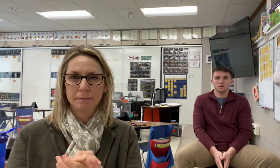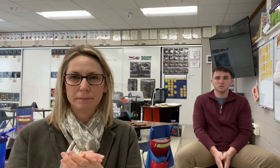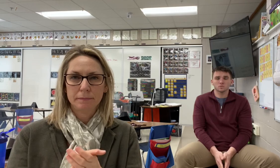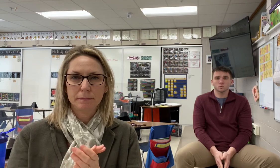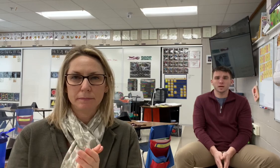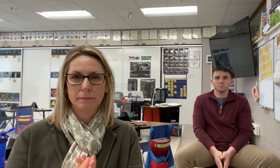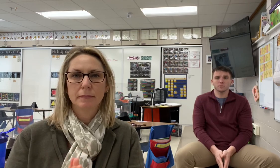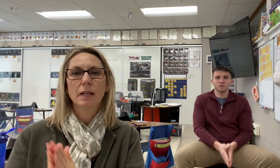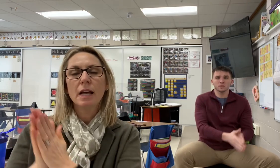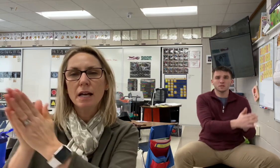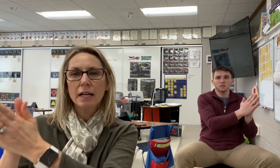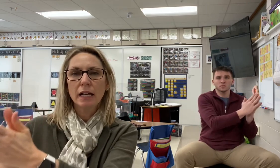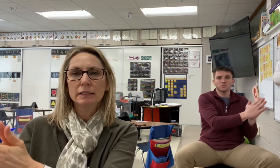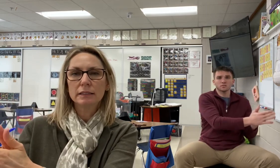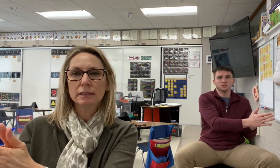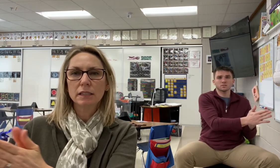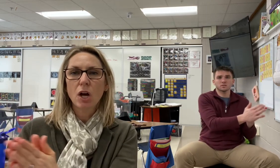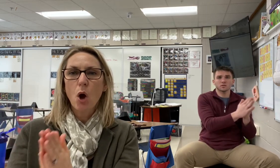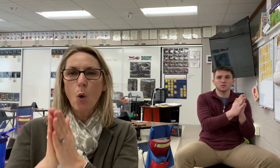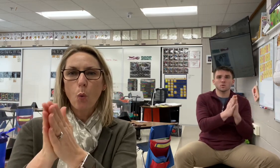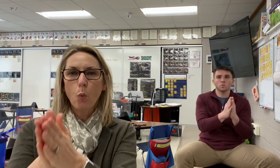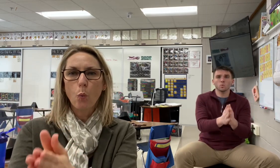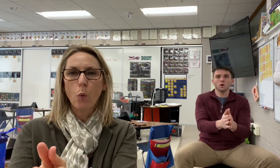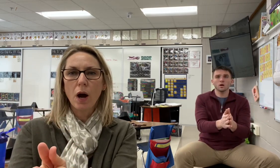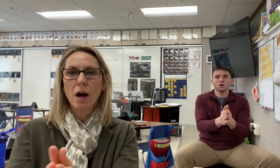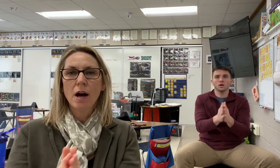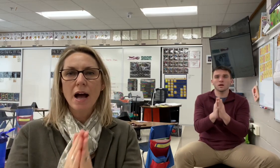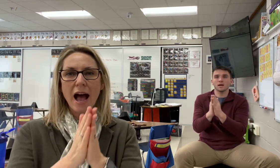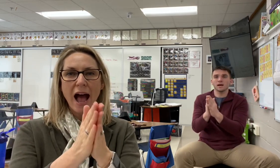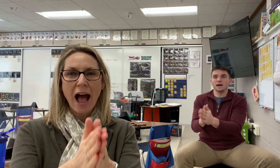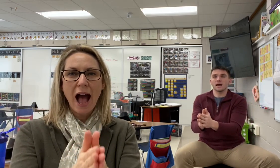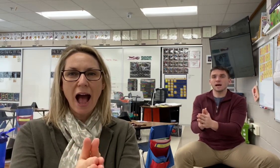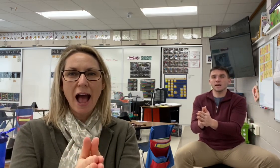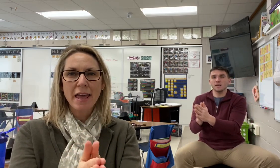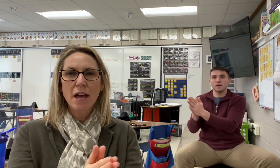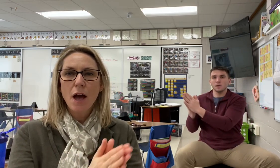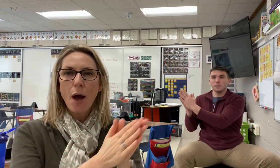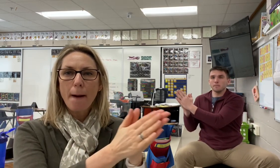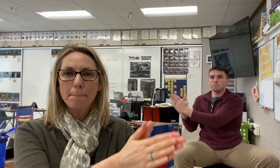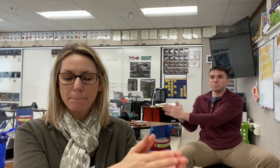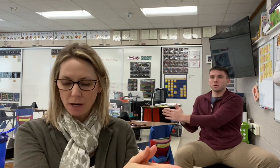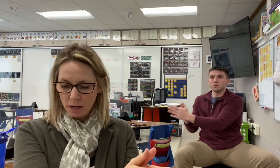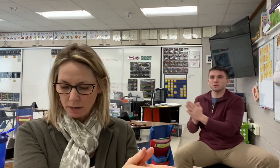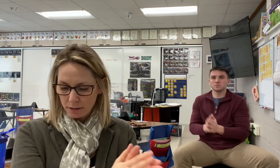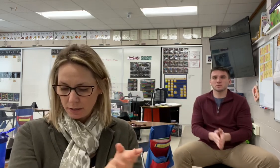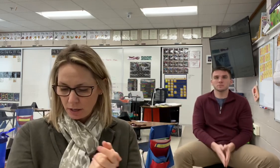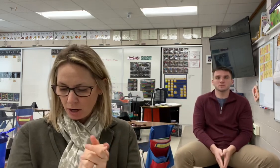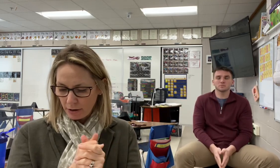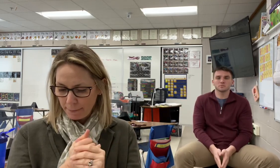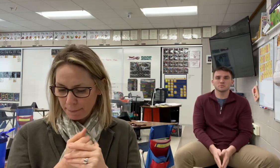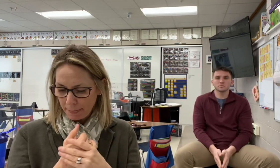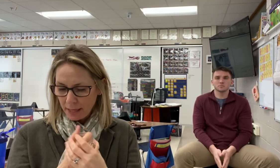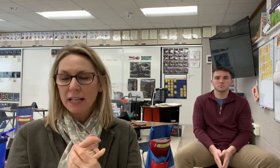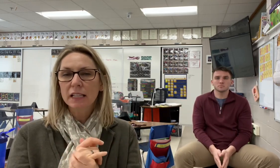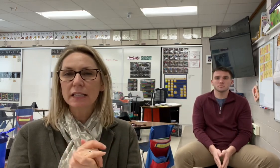Swipe. S. W. I. P. All right. Glad.